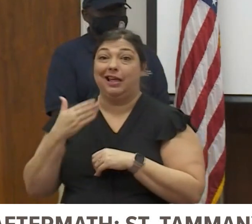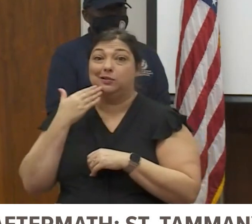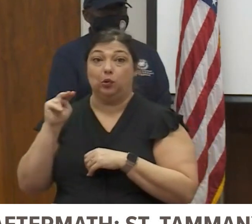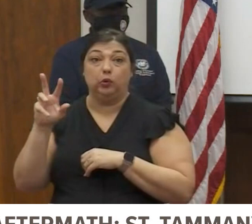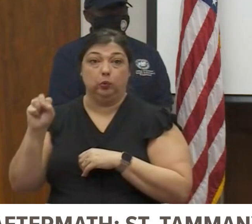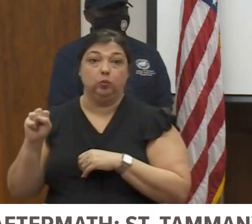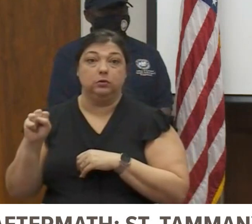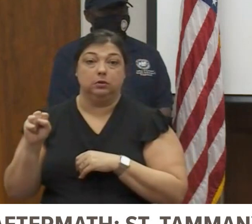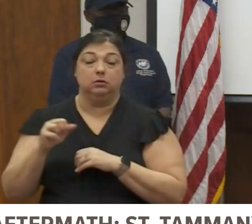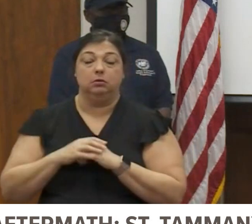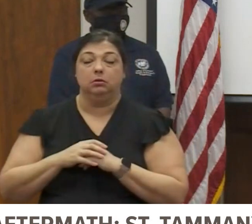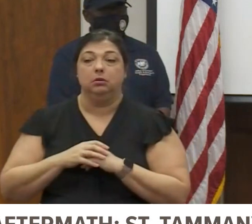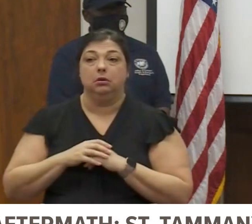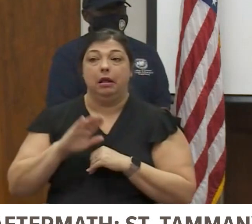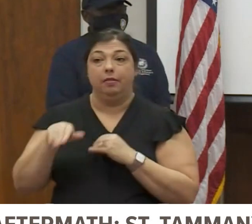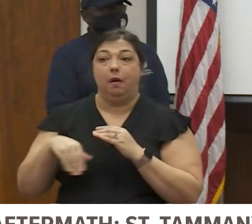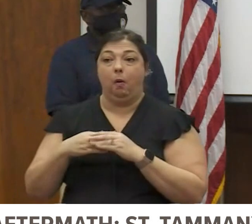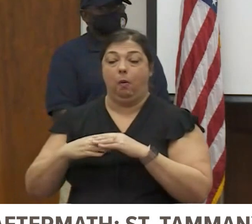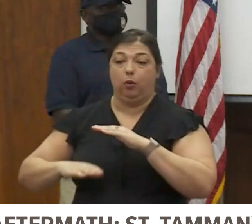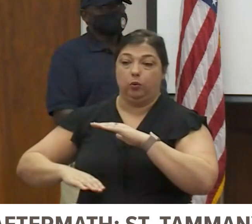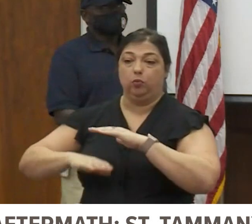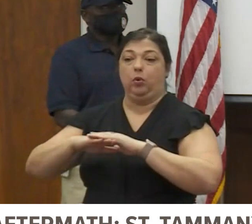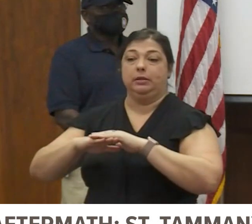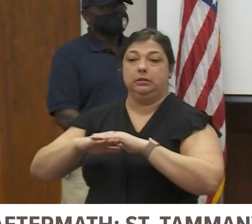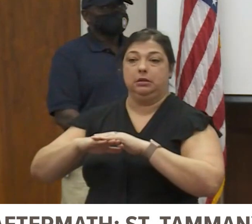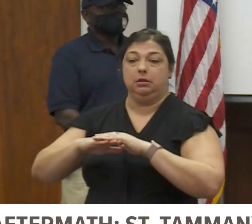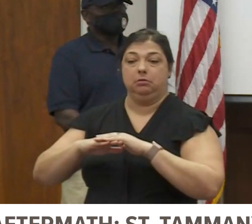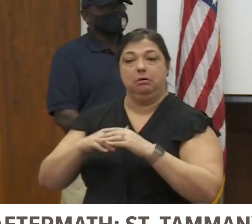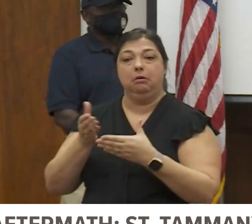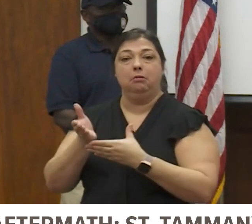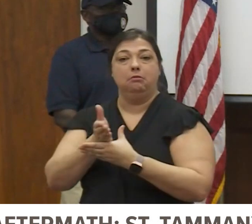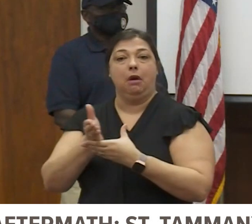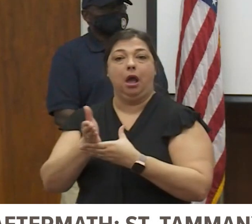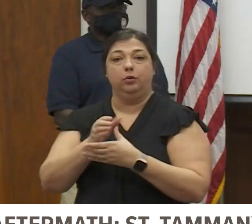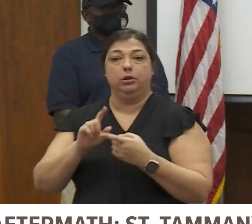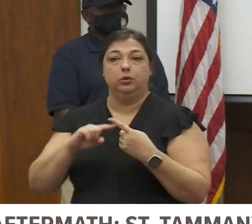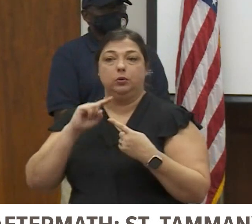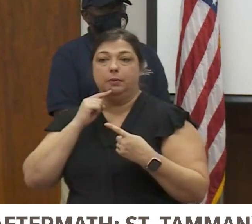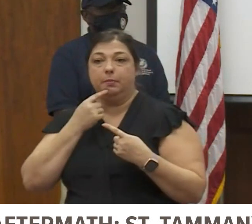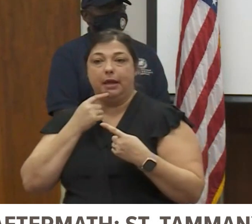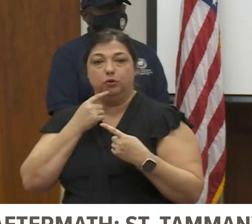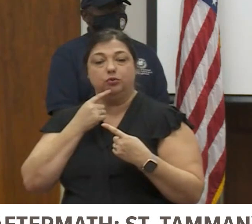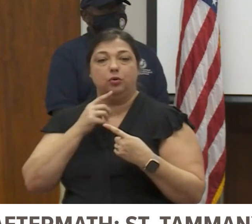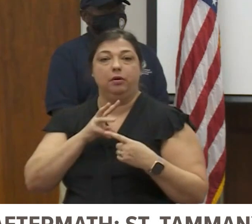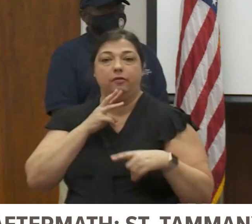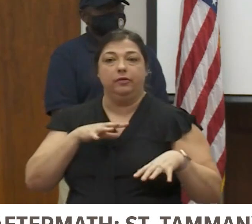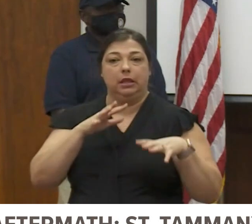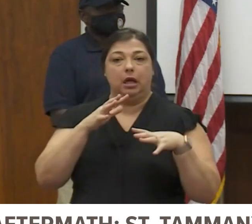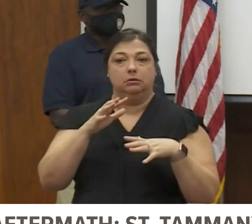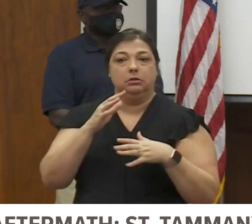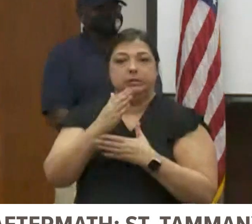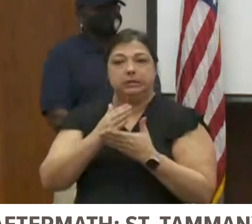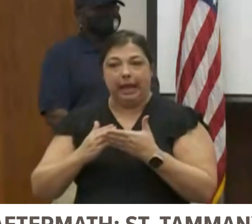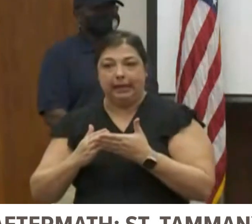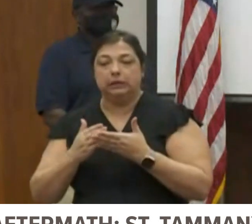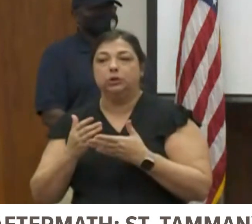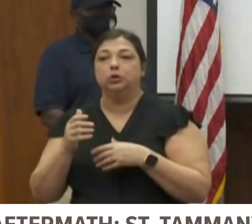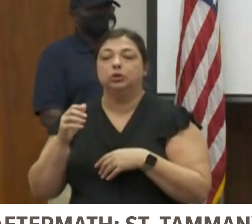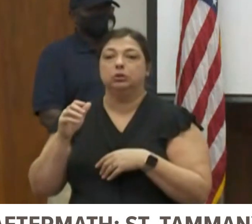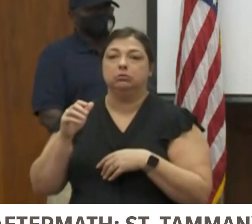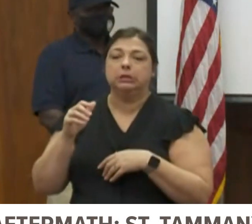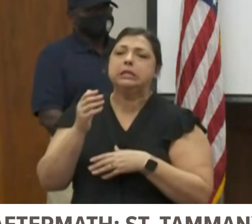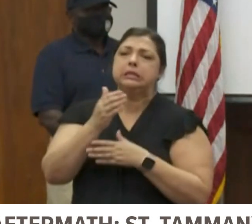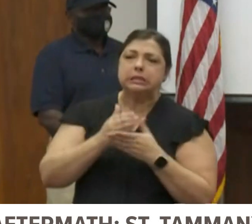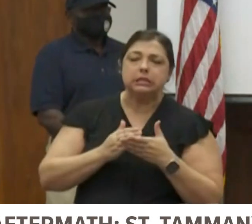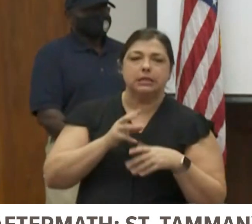about the rivers. They all crested at the at the moderate to major flood stage. Yes, there was some flooding in